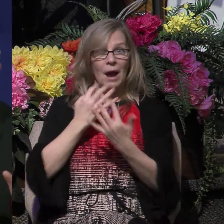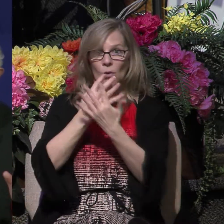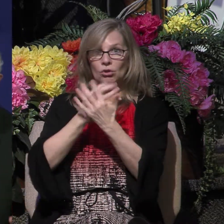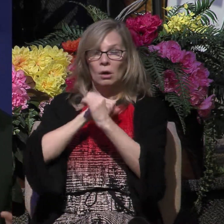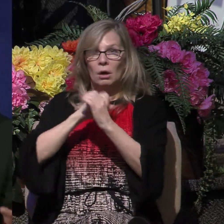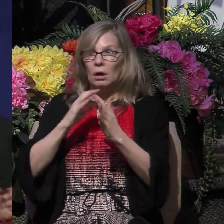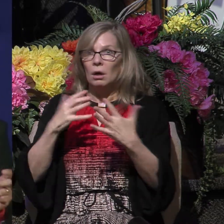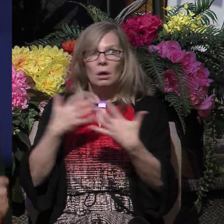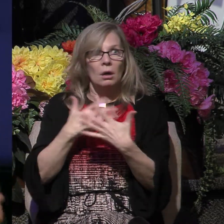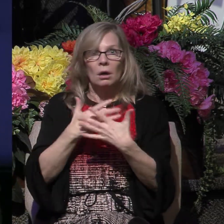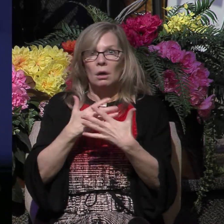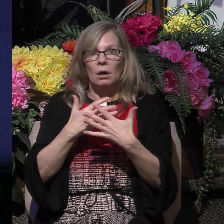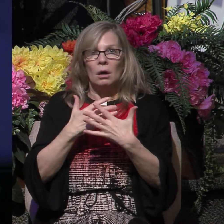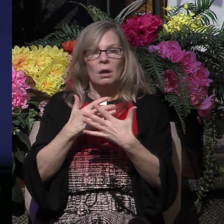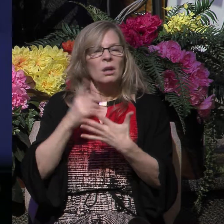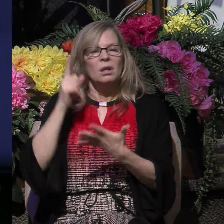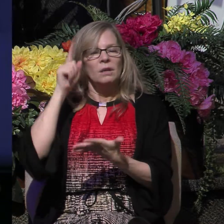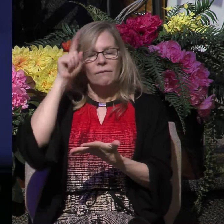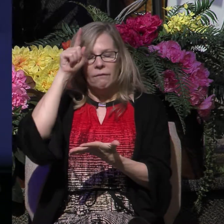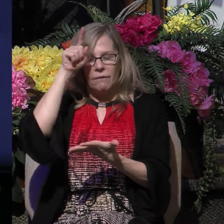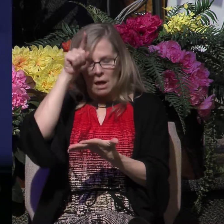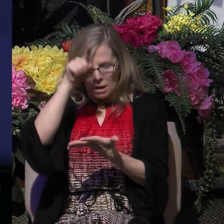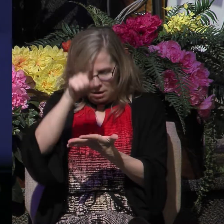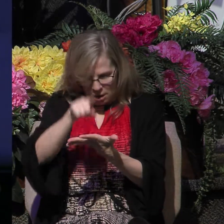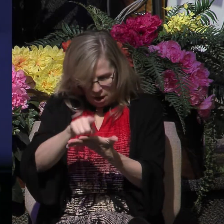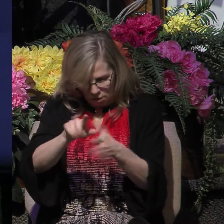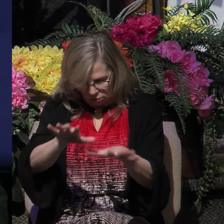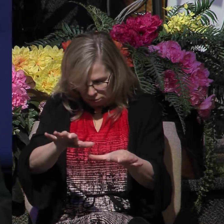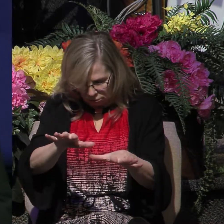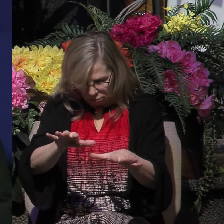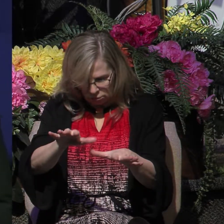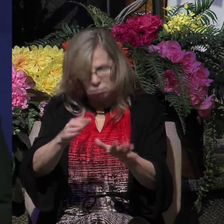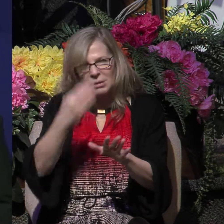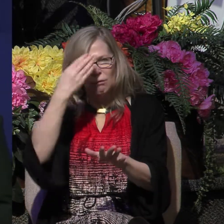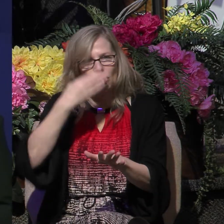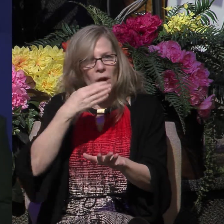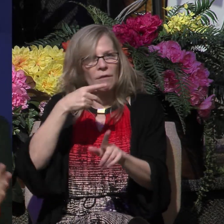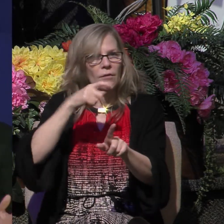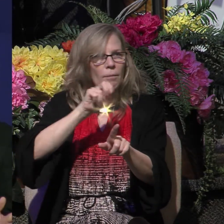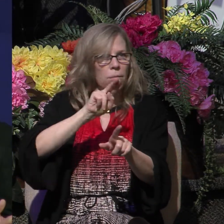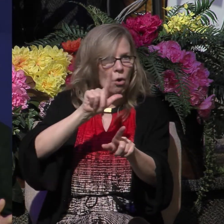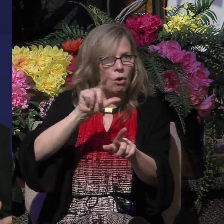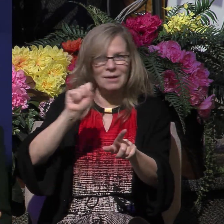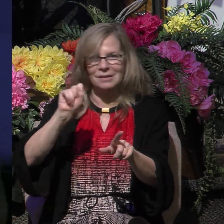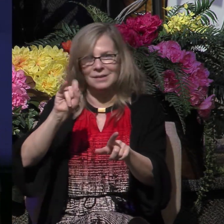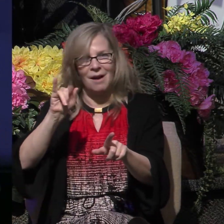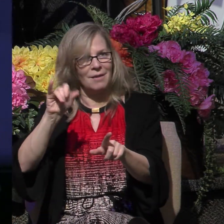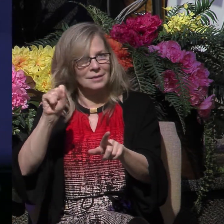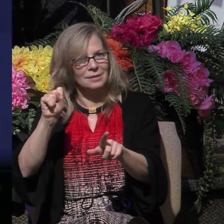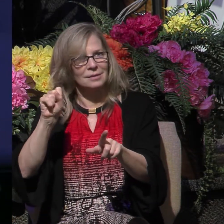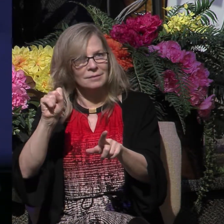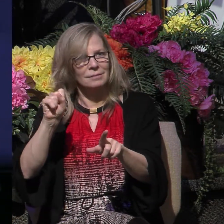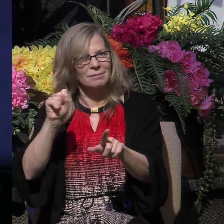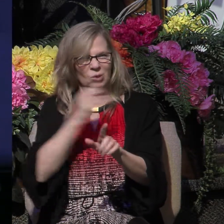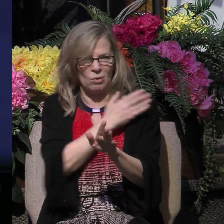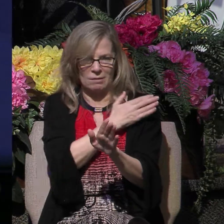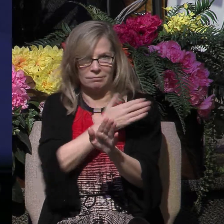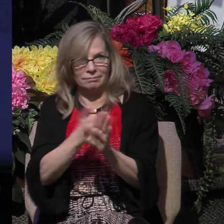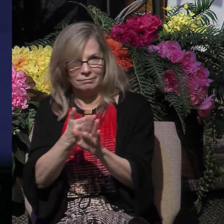with fear, he then fell down before Paul and Silas. And that now brings us to verse 30, where